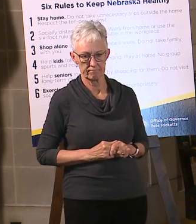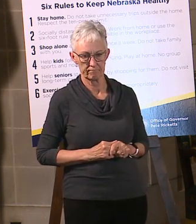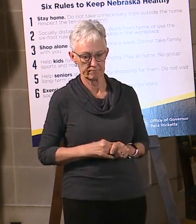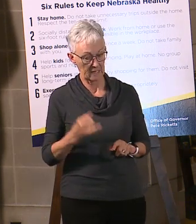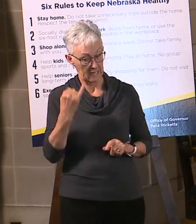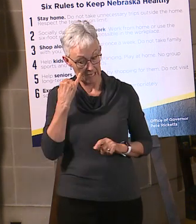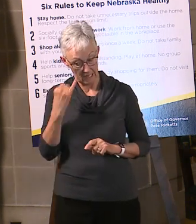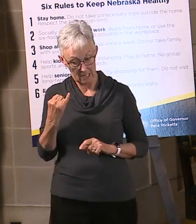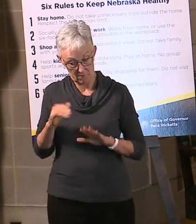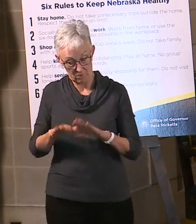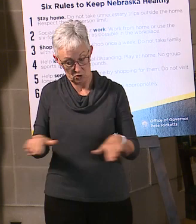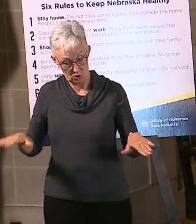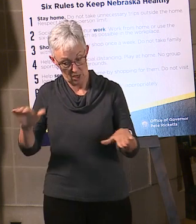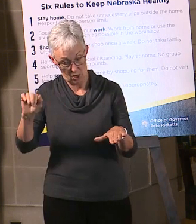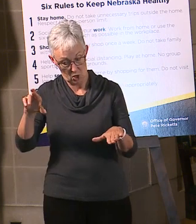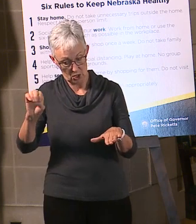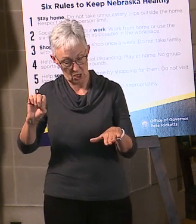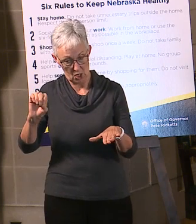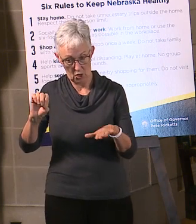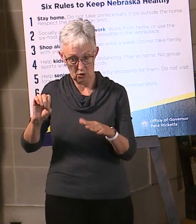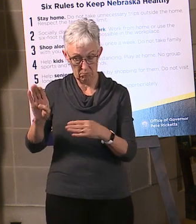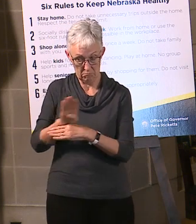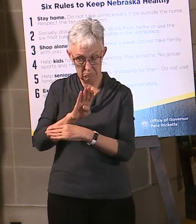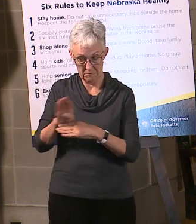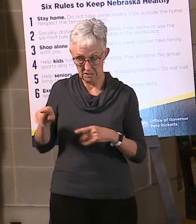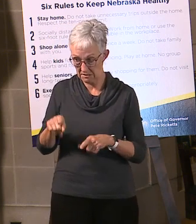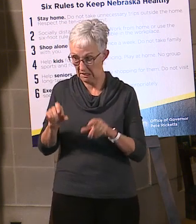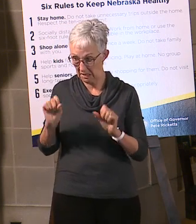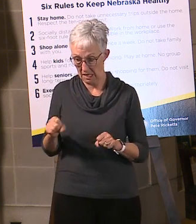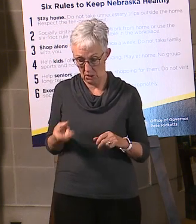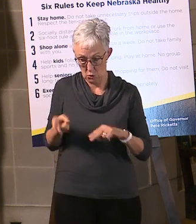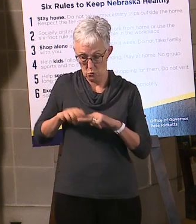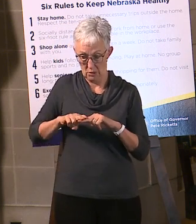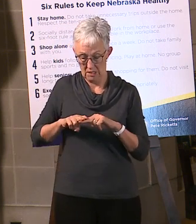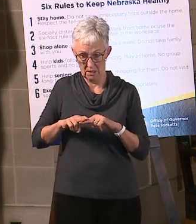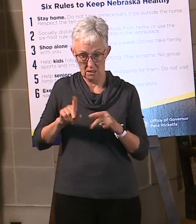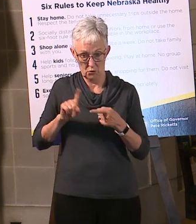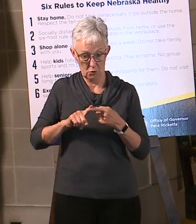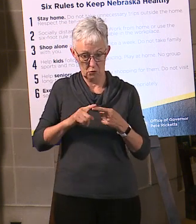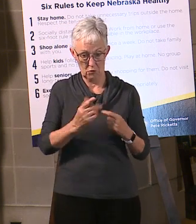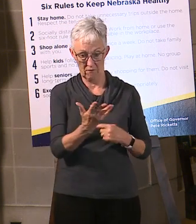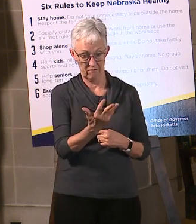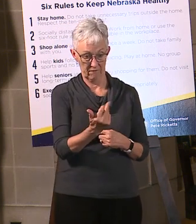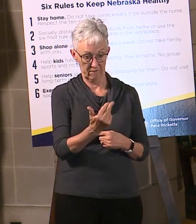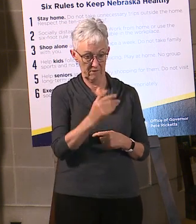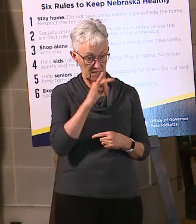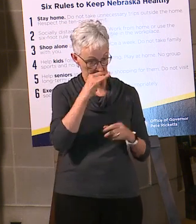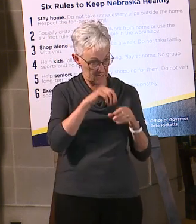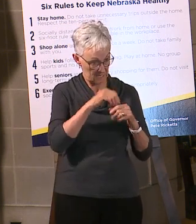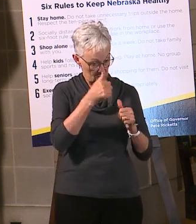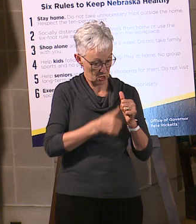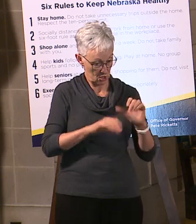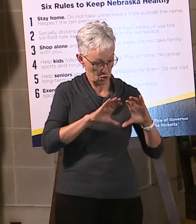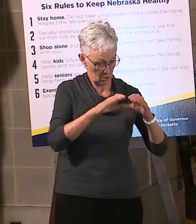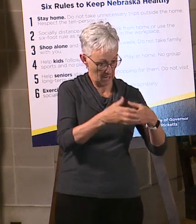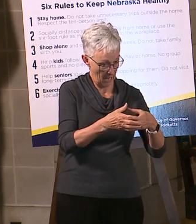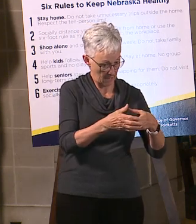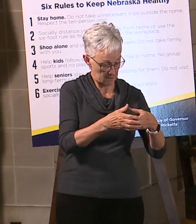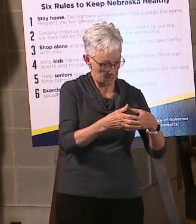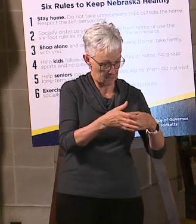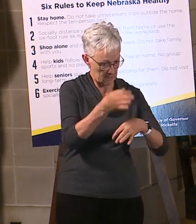15, kids' room, can the 10-student limit be increased to 15 for school rooms beginning June 1st?